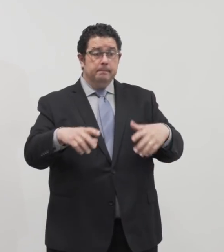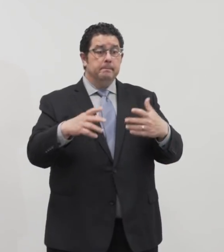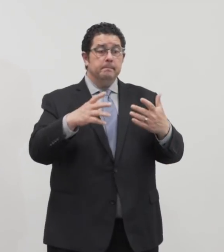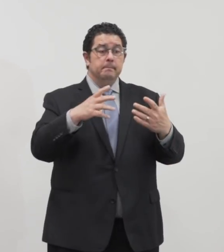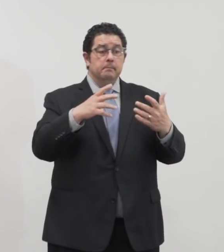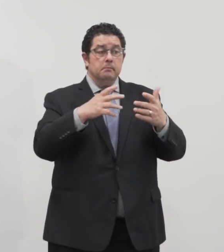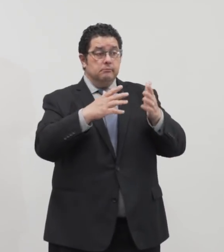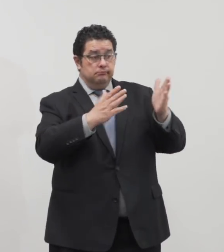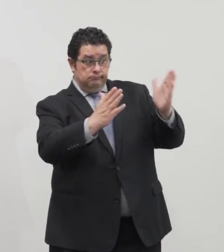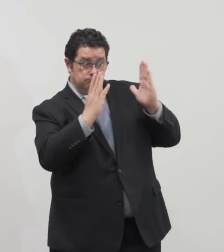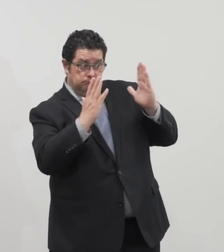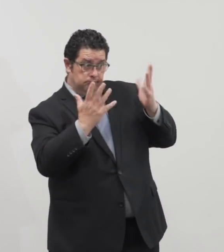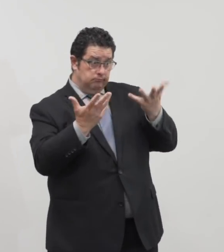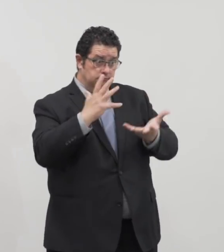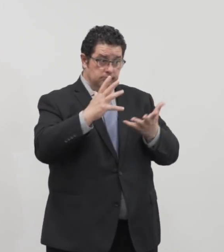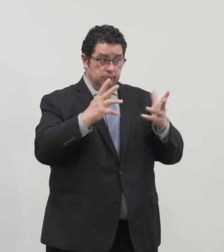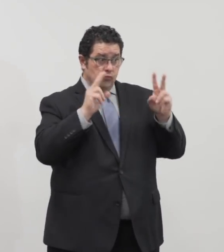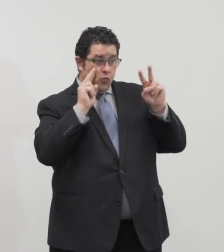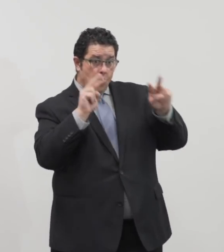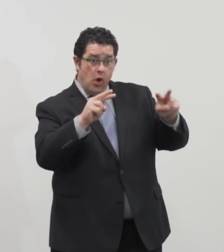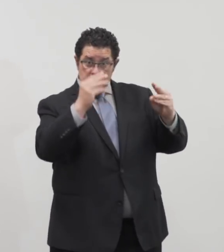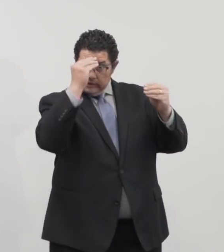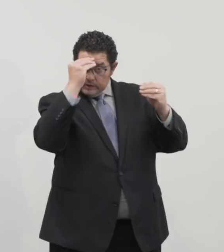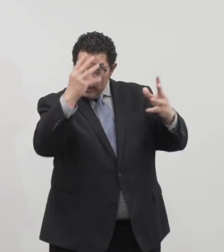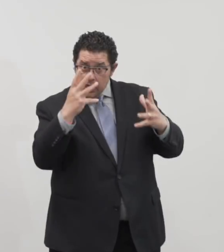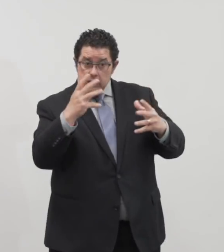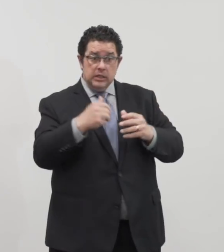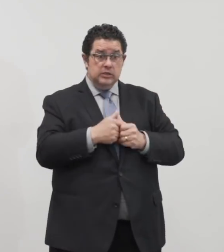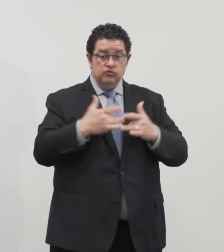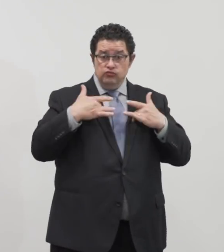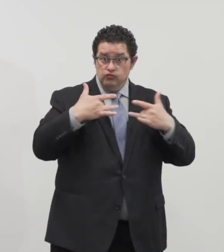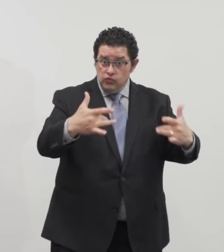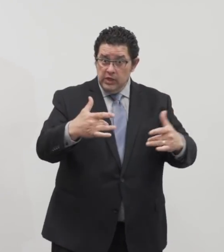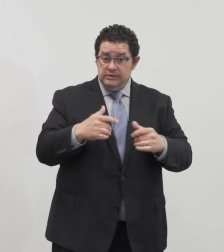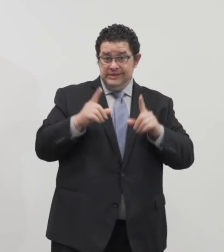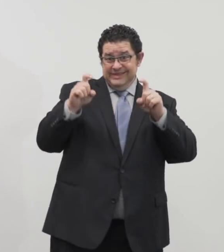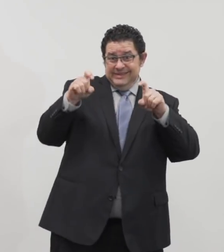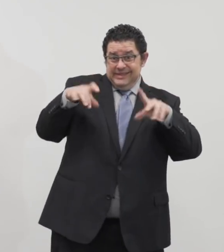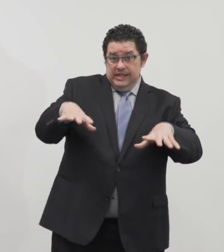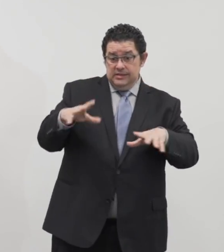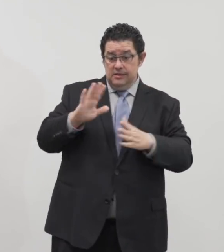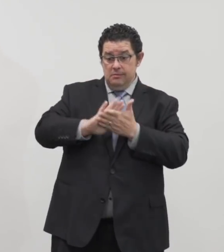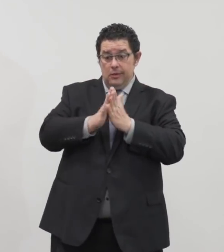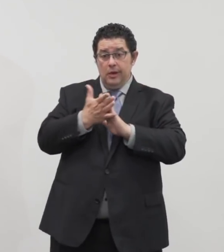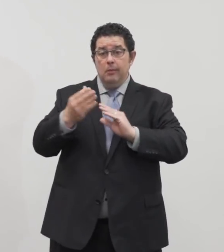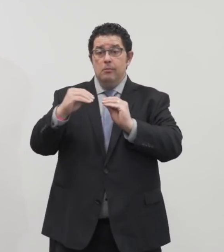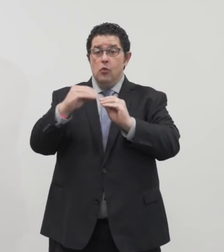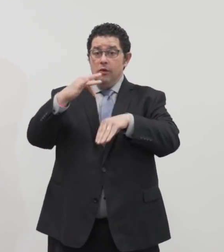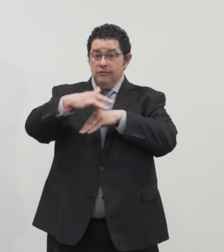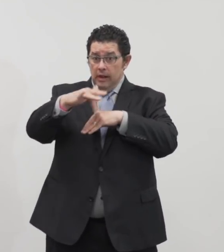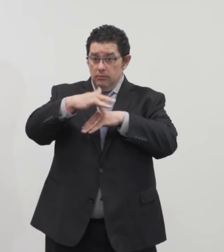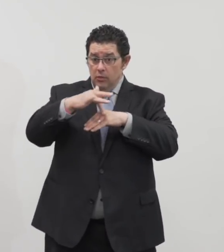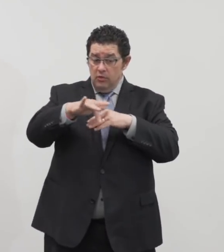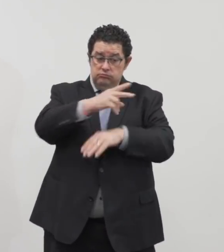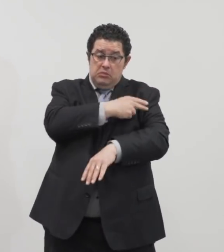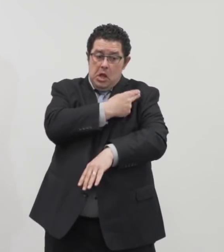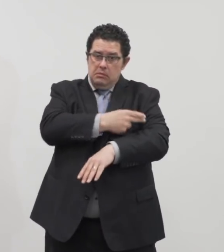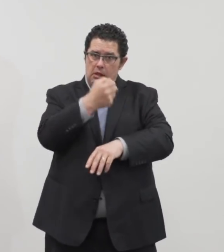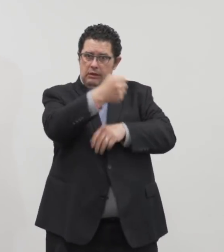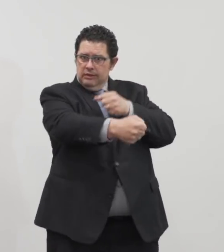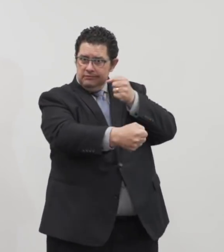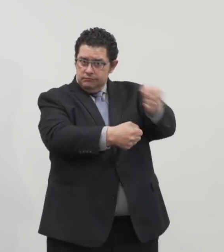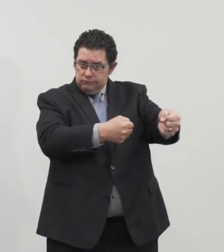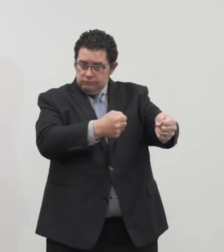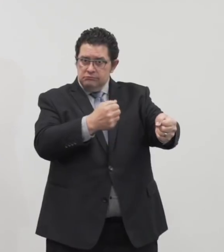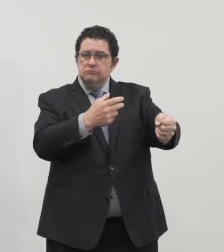continue to watch the data and the trends, the testing results as testing becomes more available, the hospital admissions and the